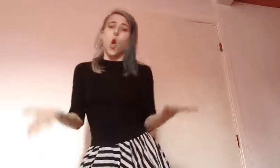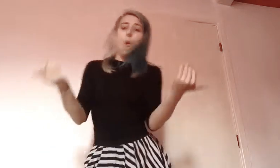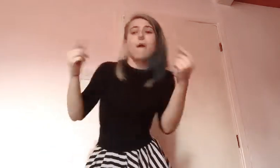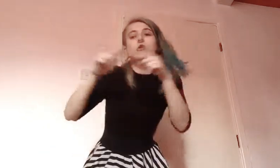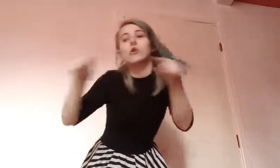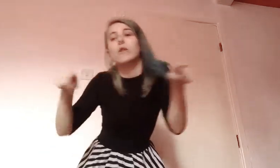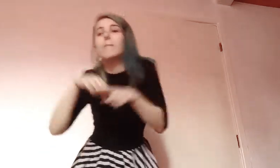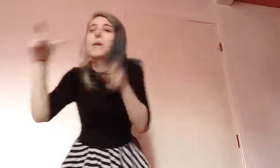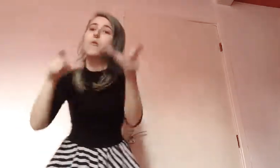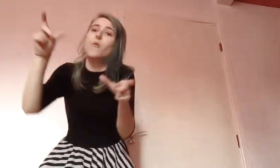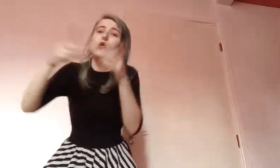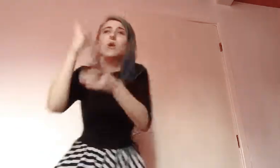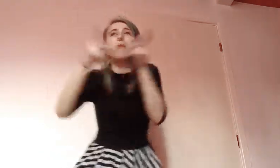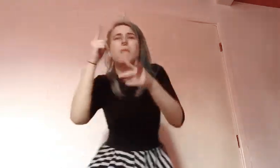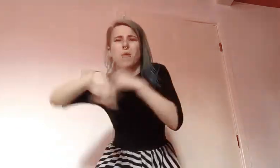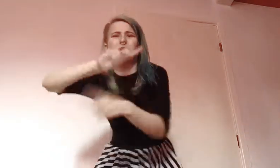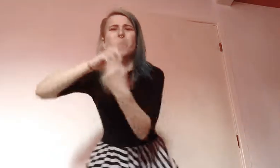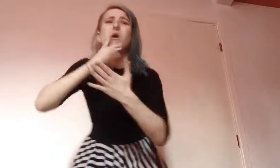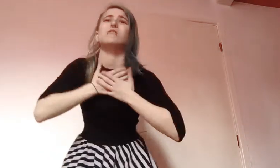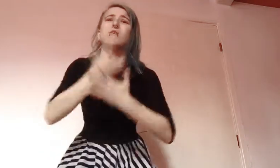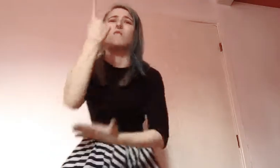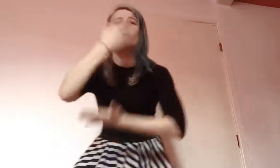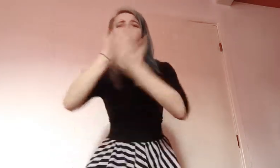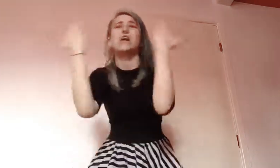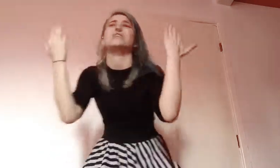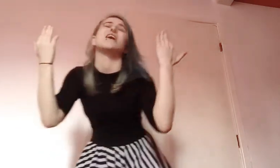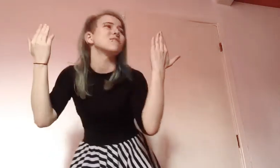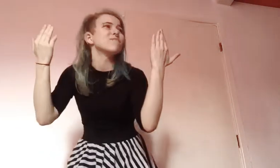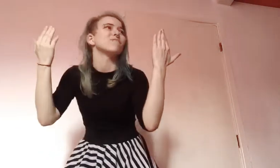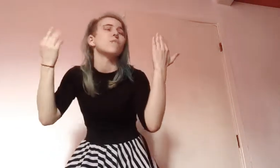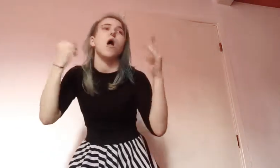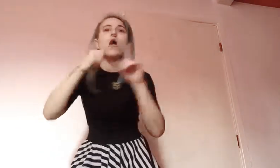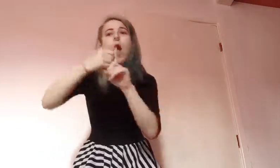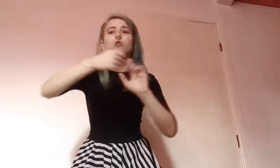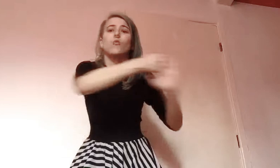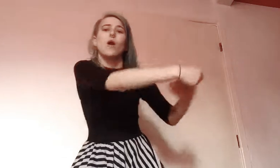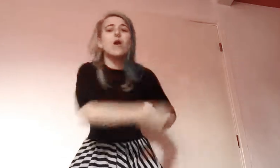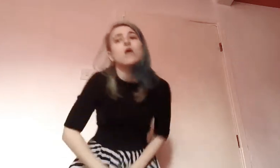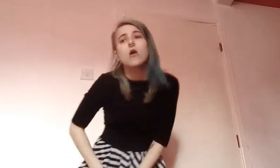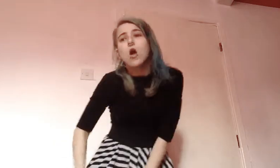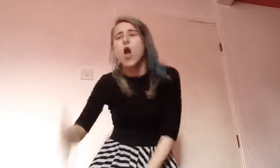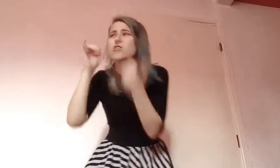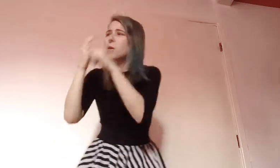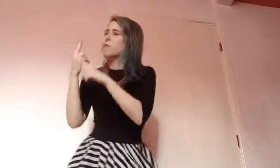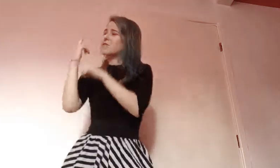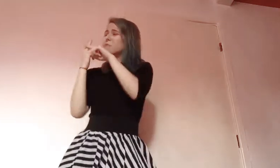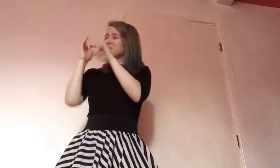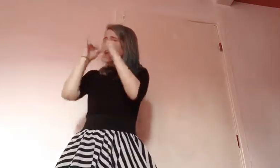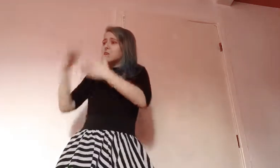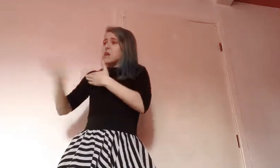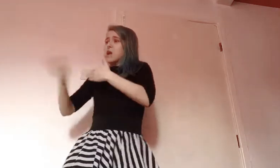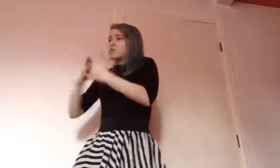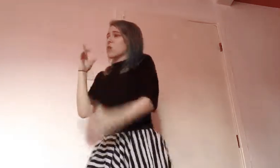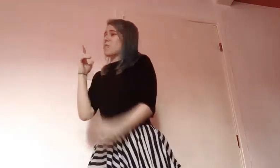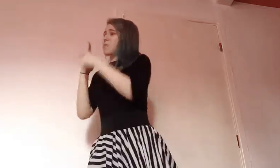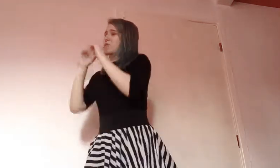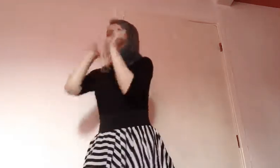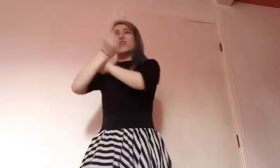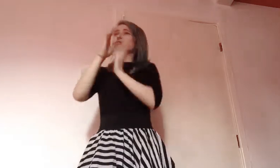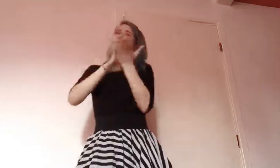Welcome to the room of people who have rooms of people that they love one day Docked away Just because we check the guns at the door doesn't